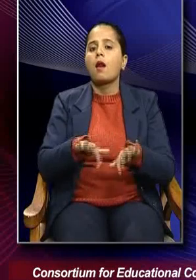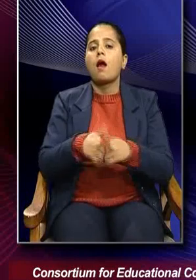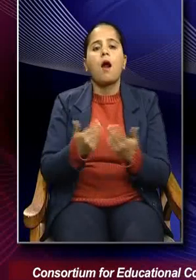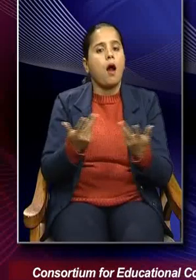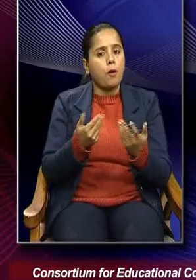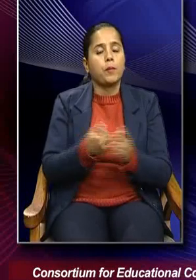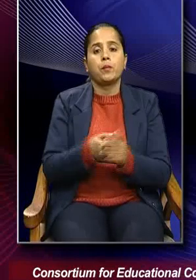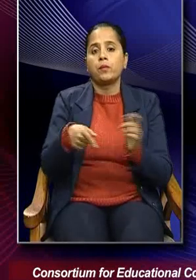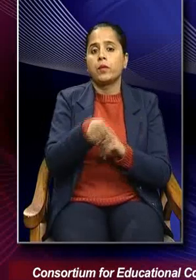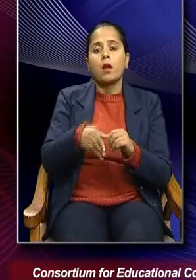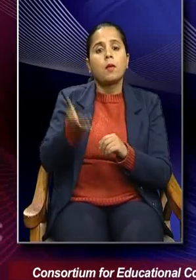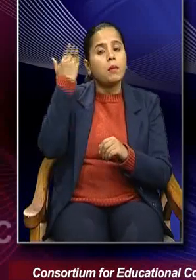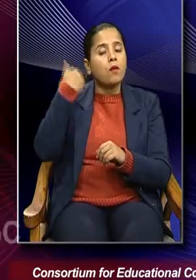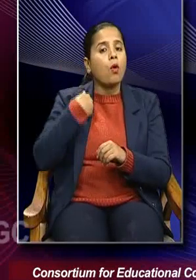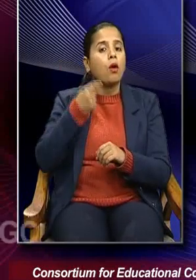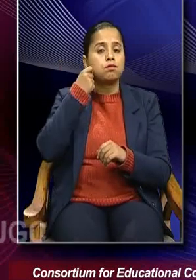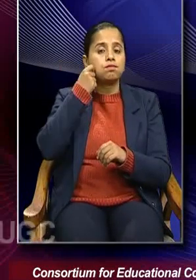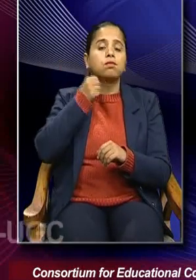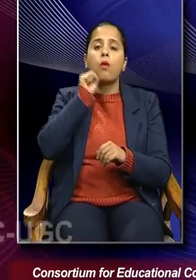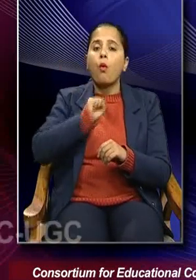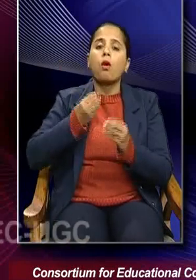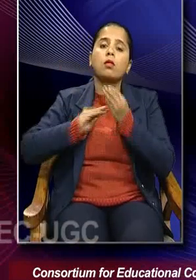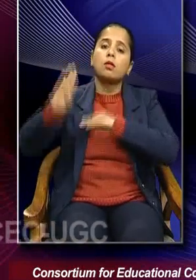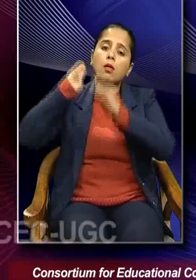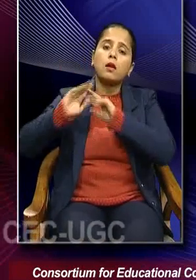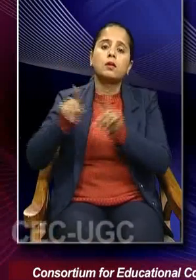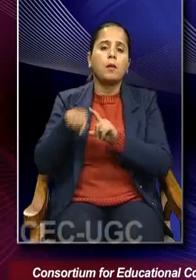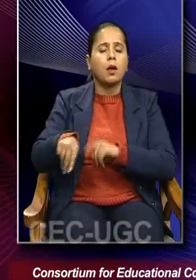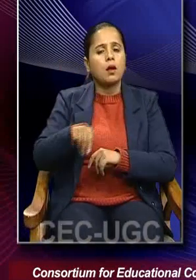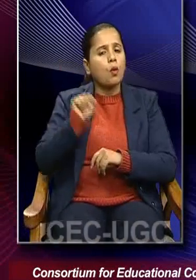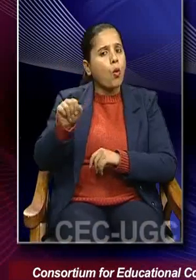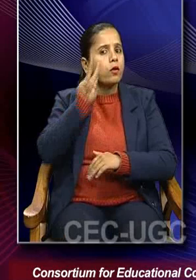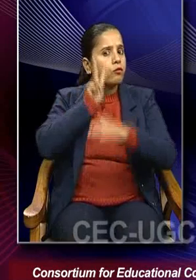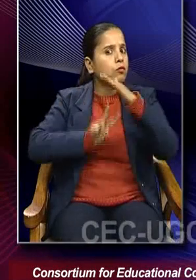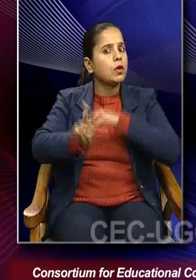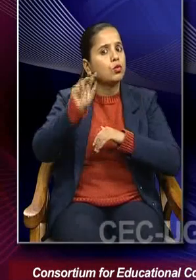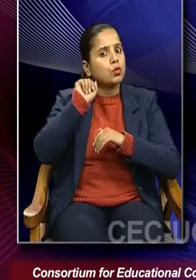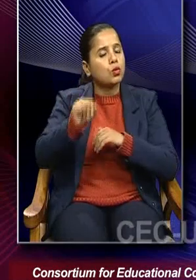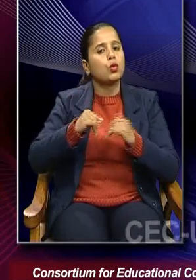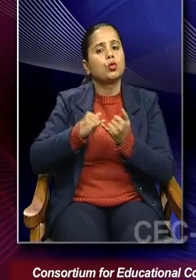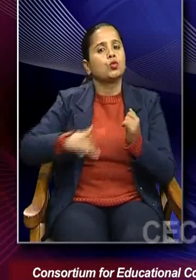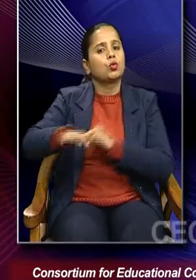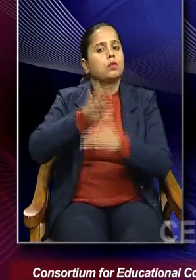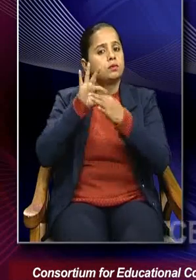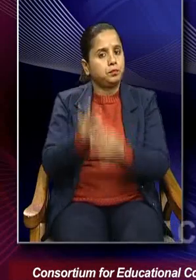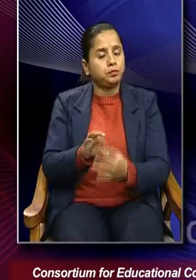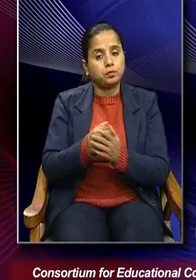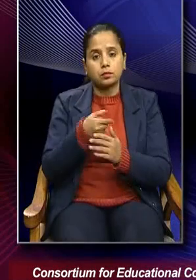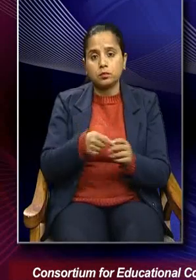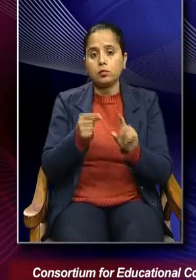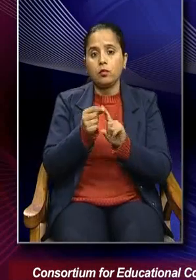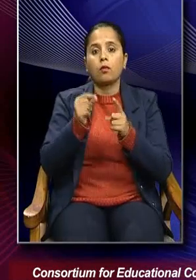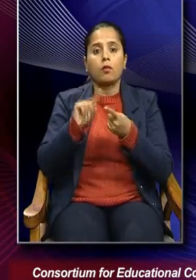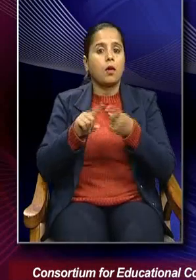our forefathers kind of visualized sociology. Now, Peter Berger will